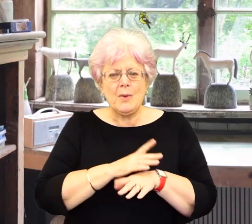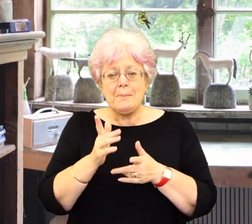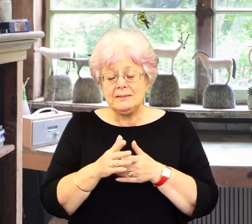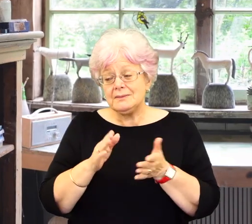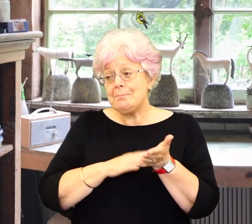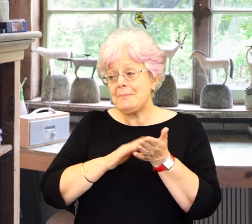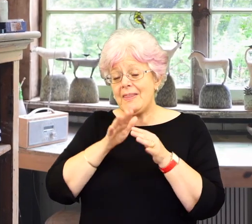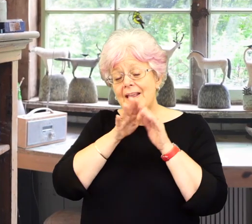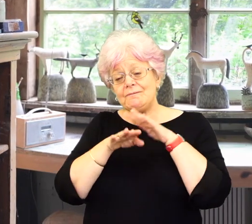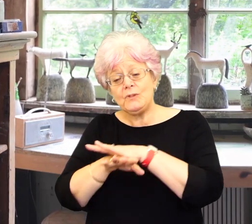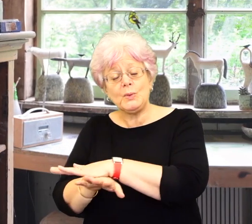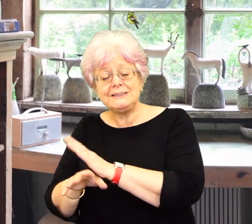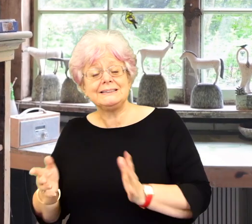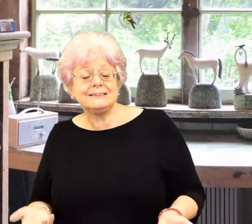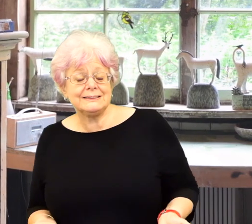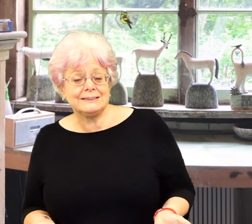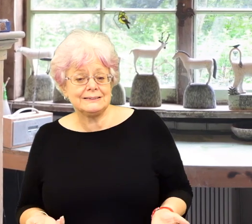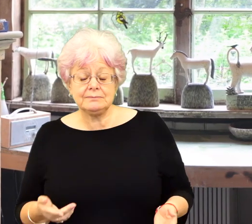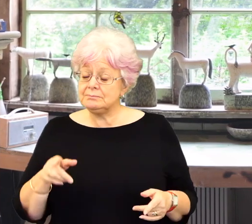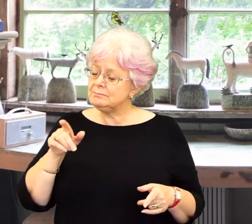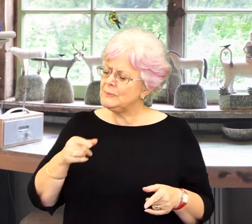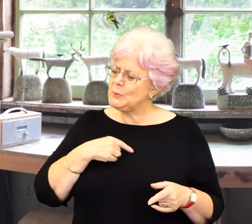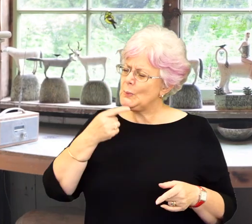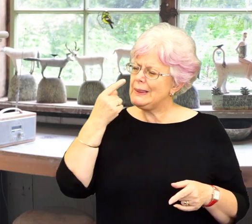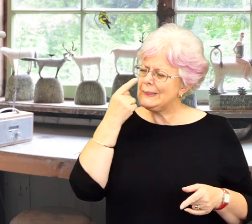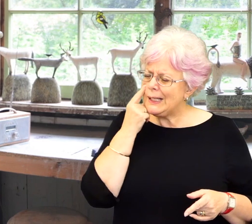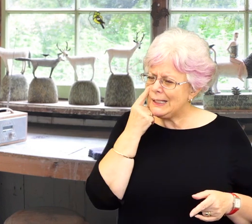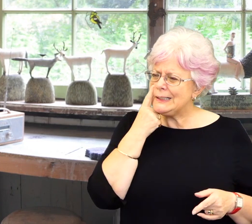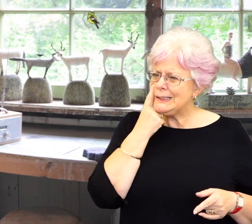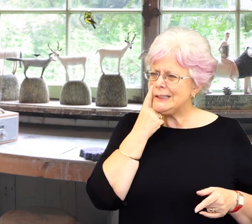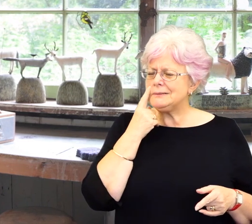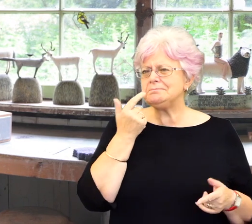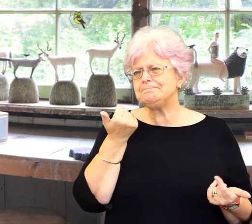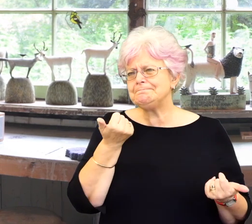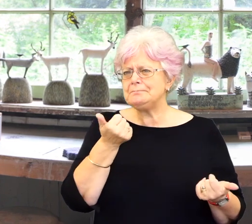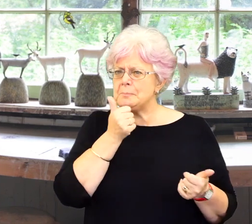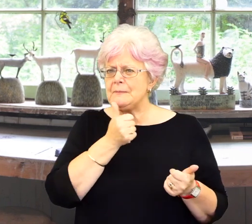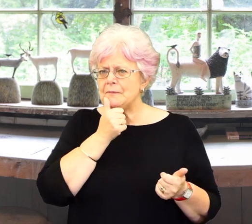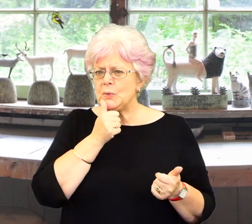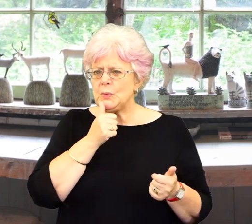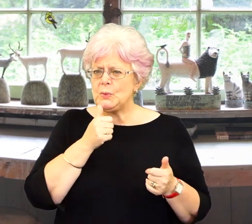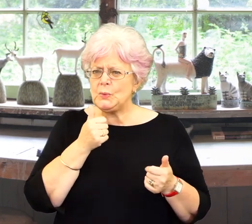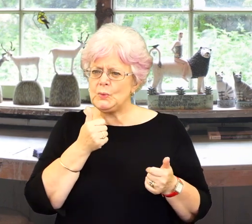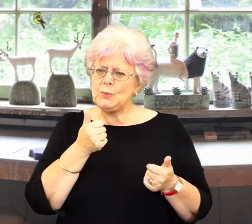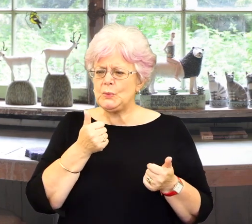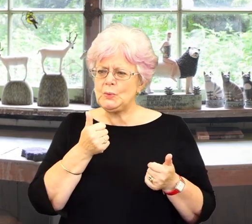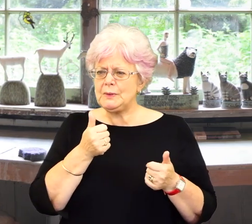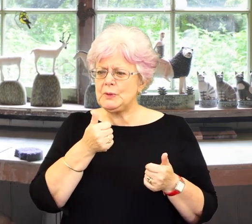influence. Mm-hmm. Anything else, I thought. And did you find yourself leaning towards enjoying using one material more than